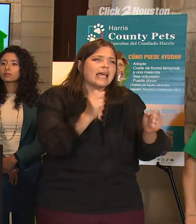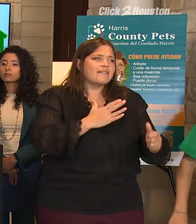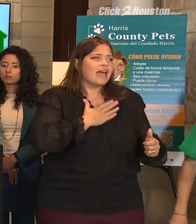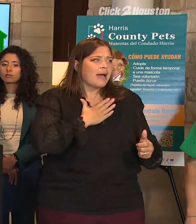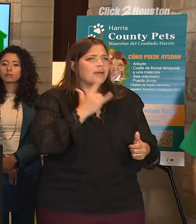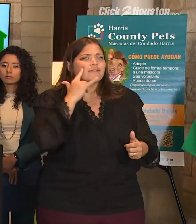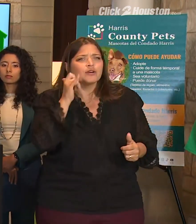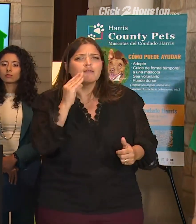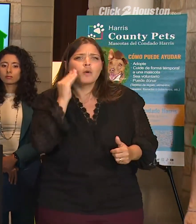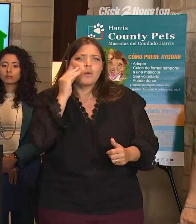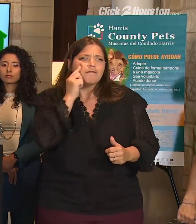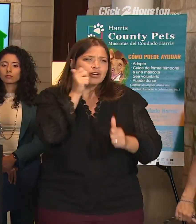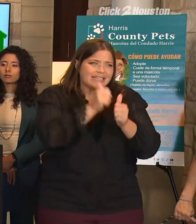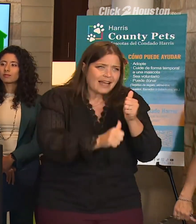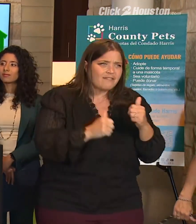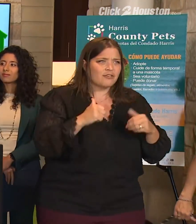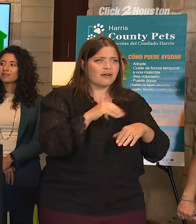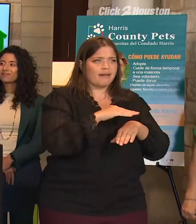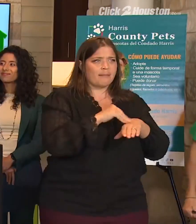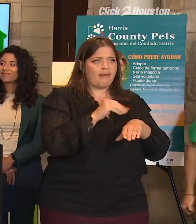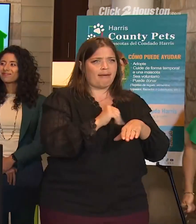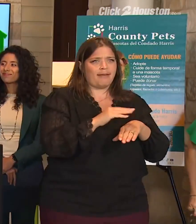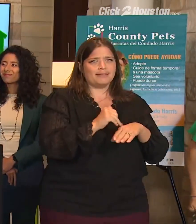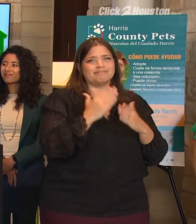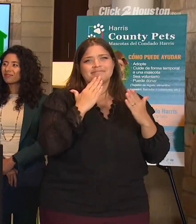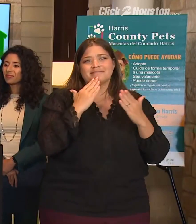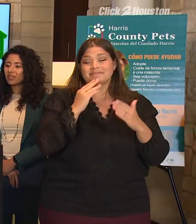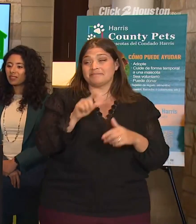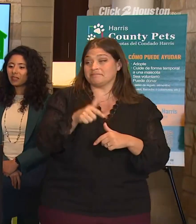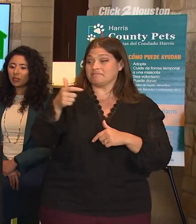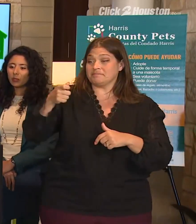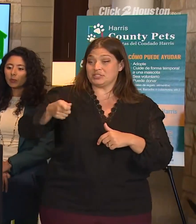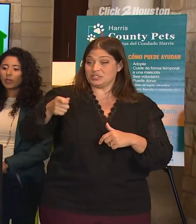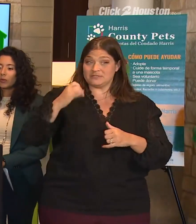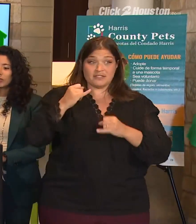grateful for that. I'd like to turn it over to Judge Hidalgo for any final comments. Thank you. Thank